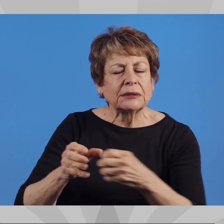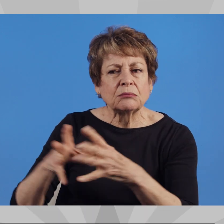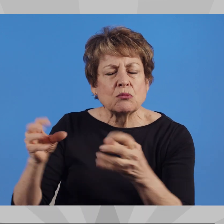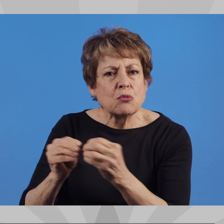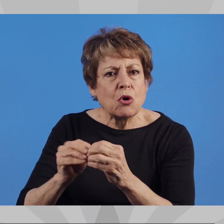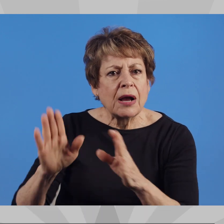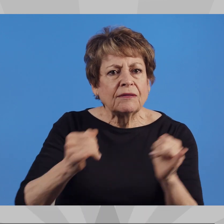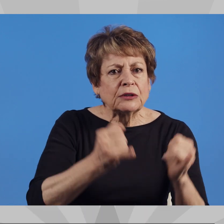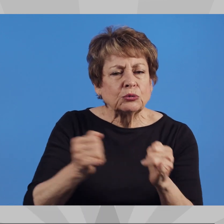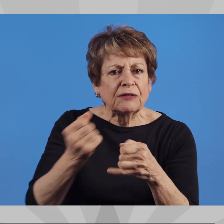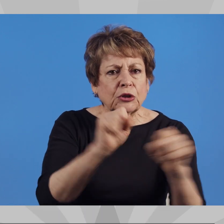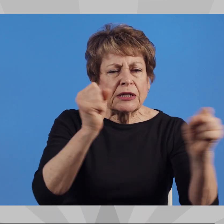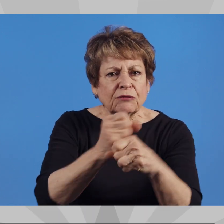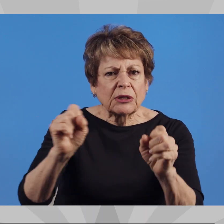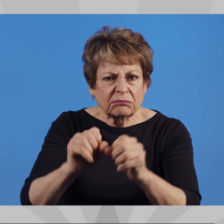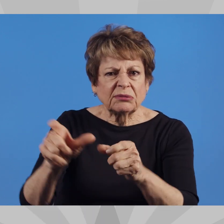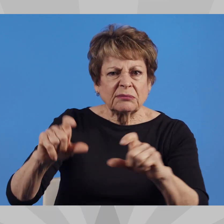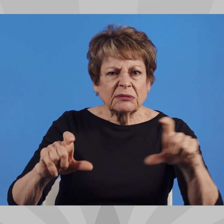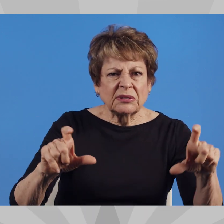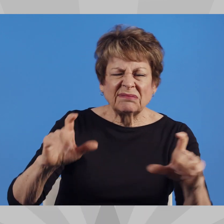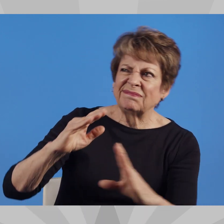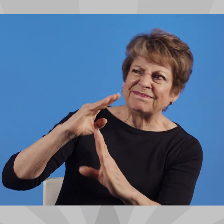while limiting government overreach.